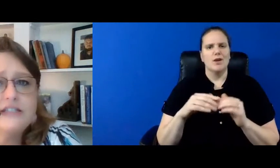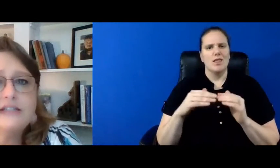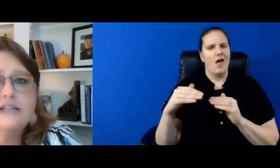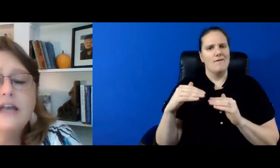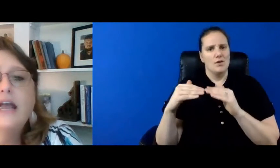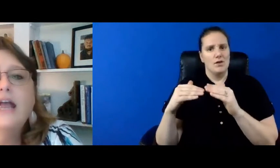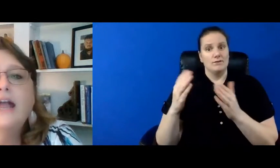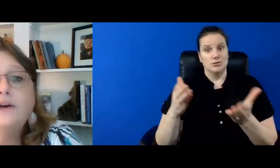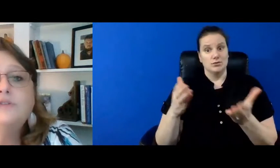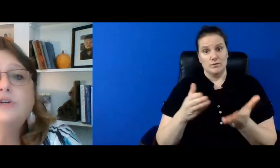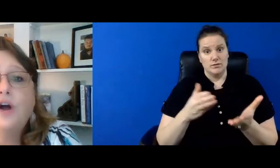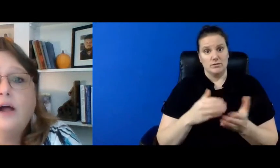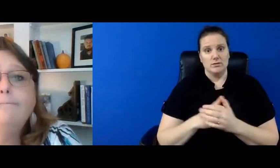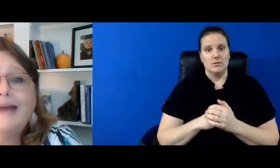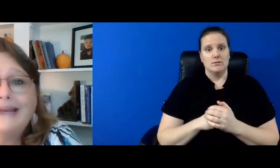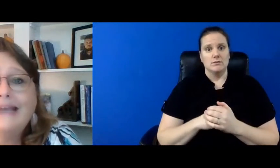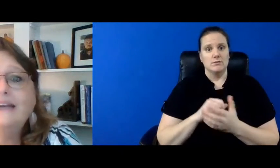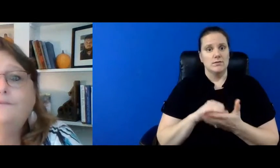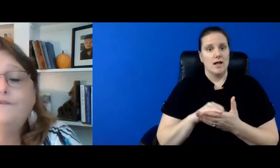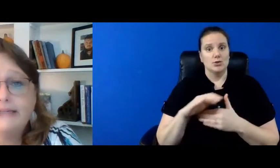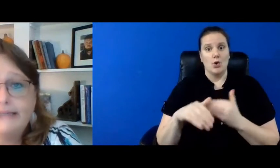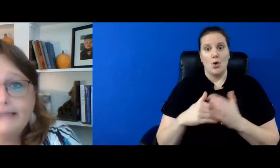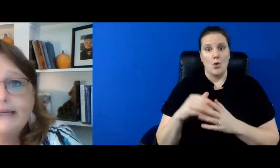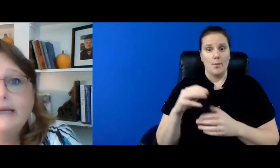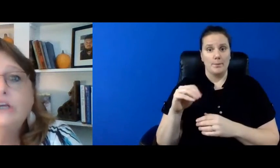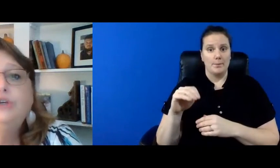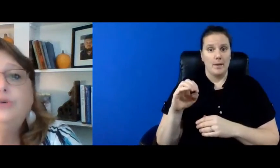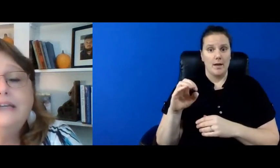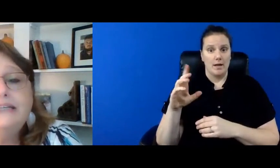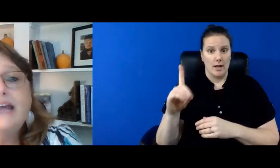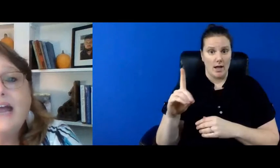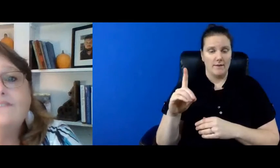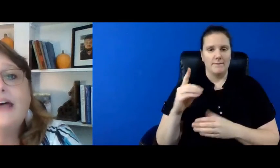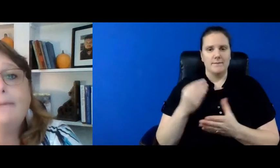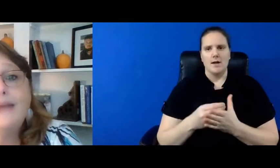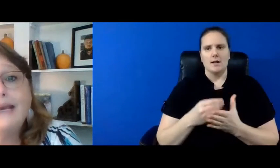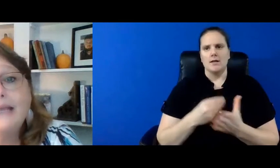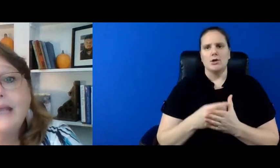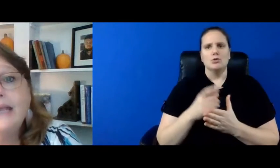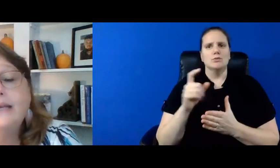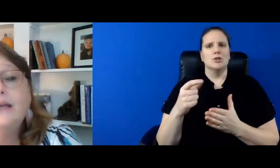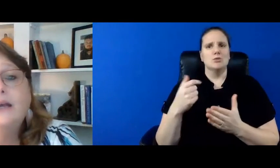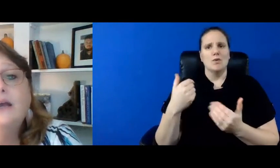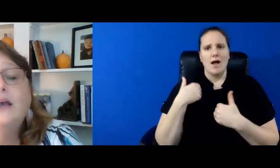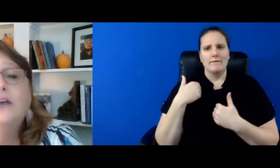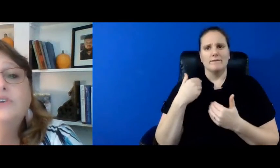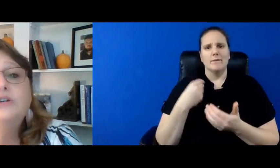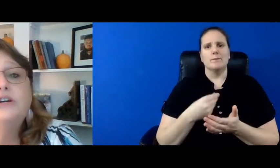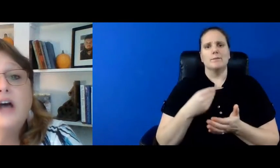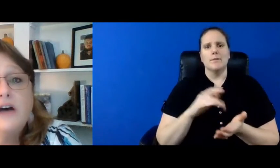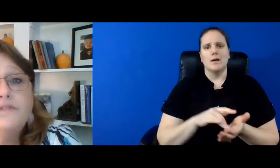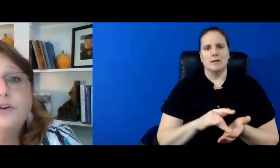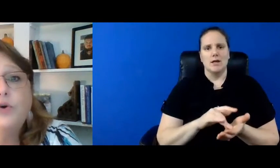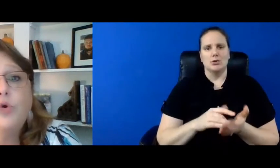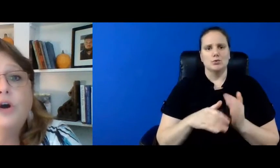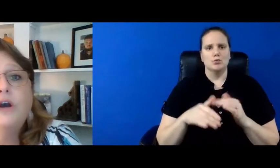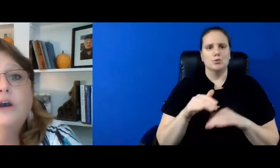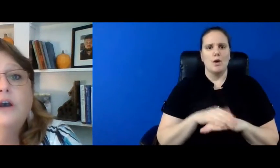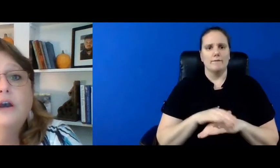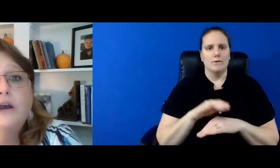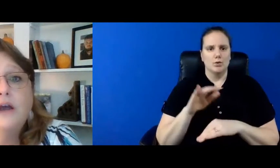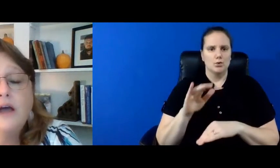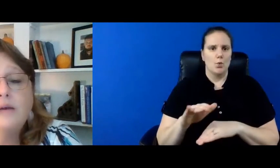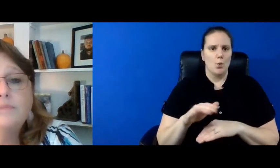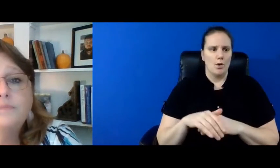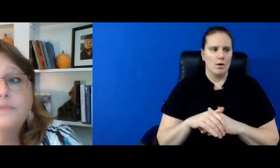services those are all medicaid funded you need to to have that medicaid to cover your